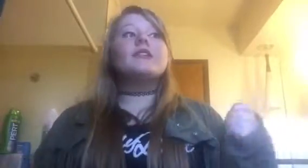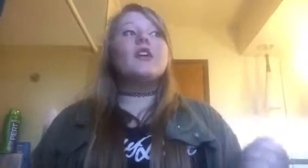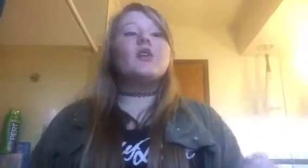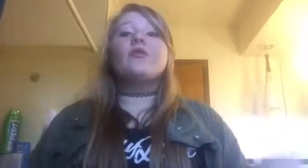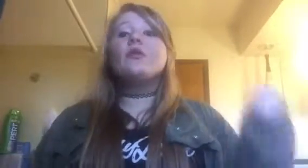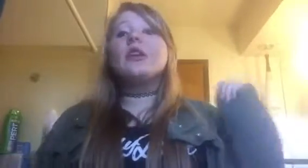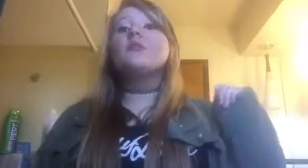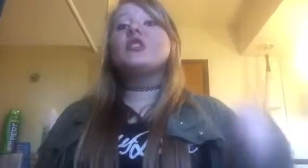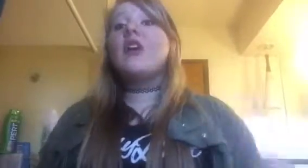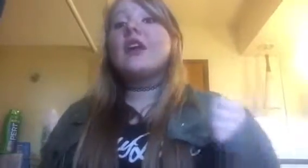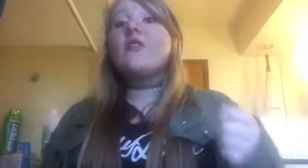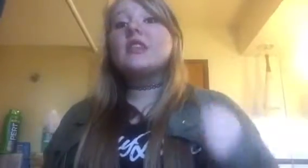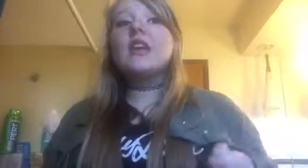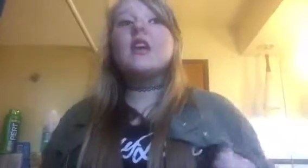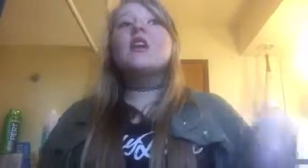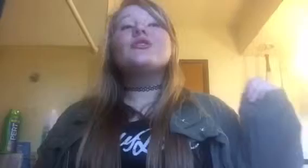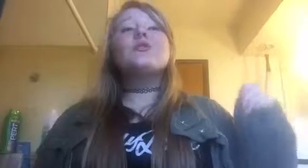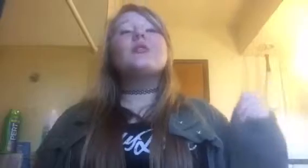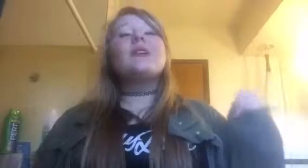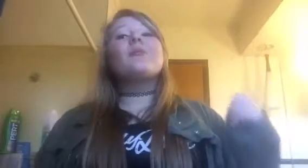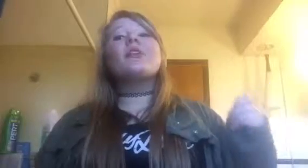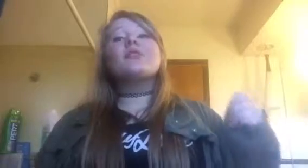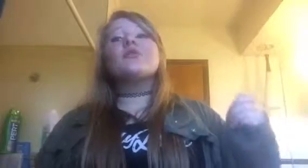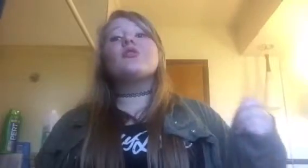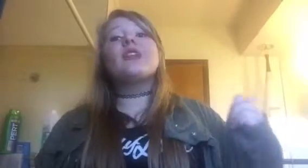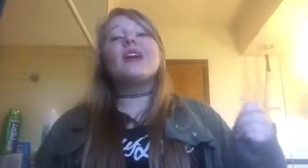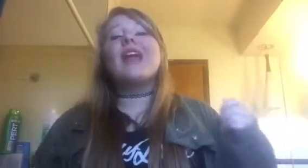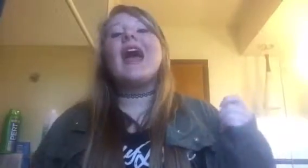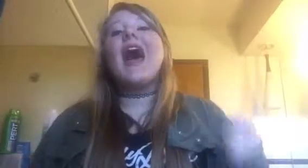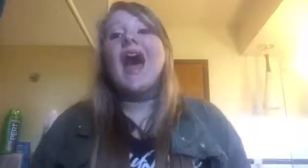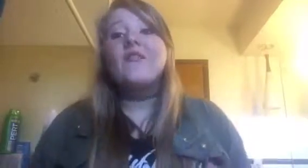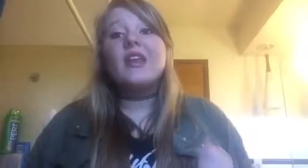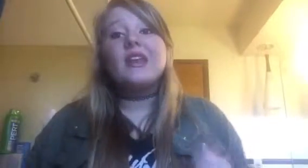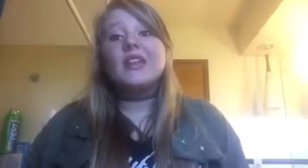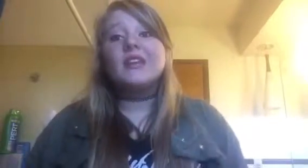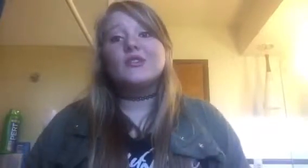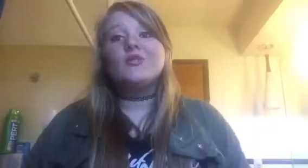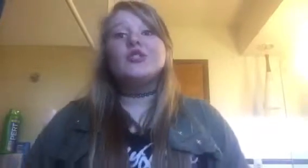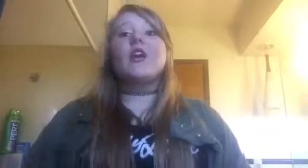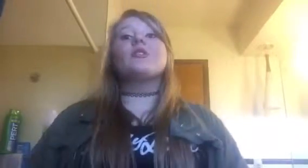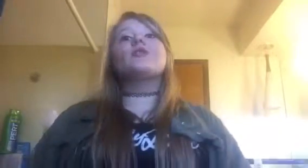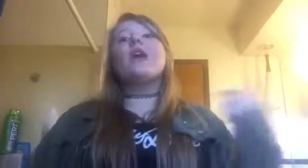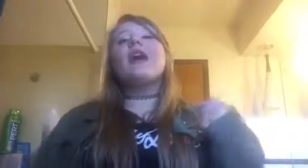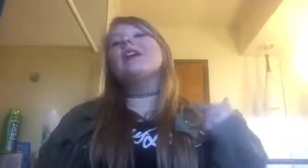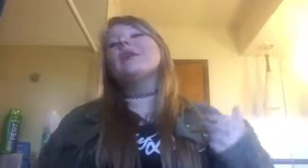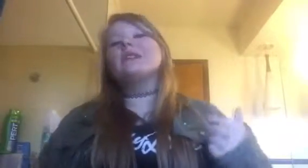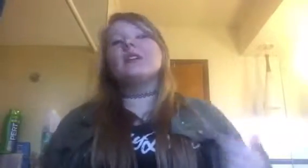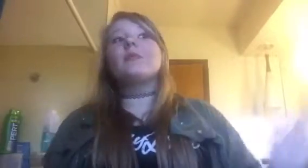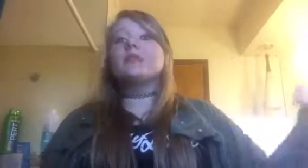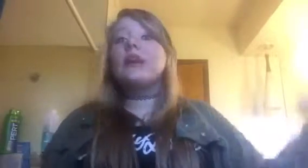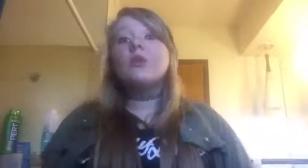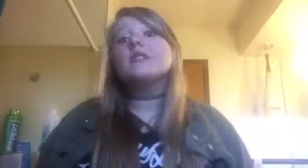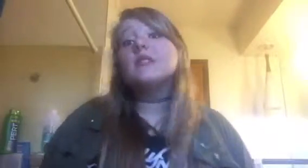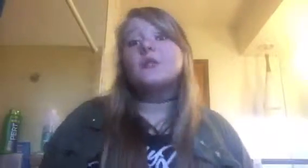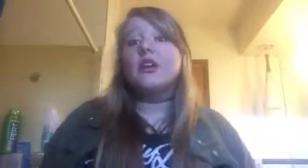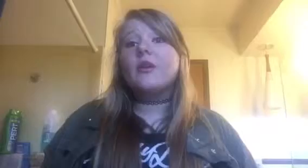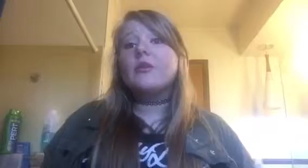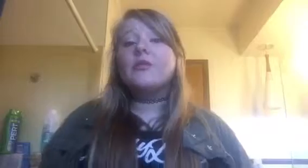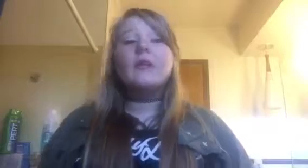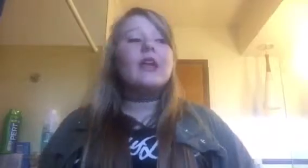tell you, if you keep sharing everything, pretty soon you're not going to have anything to share, which is where I always end up, because I always end up sharing with everybody,